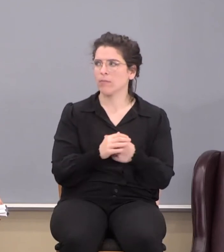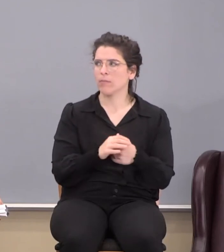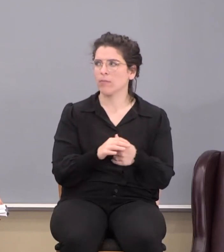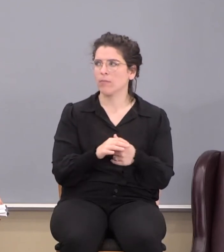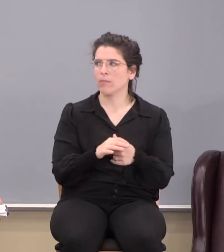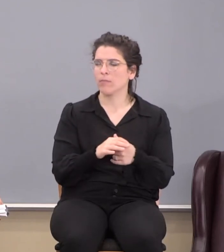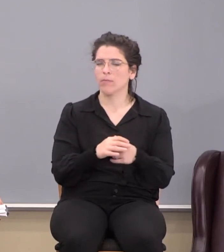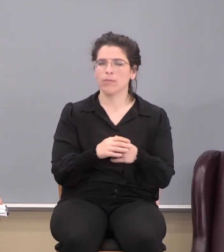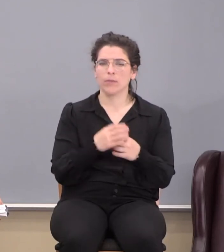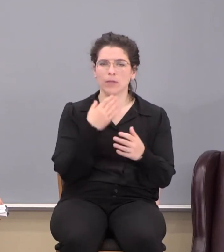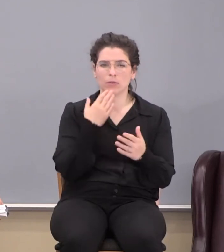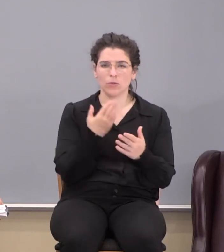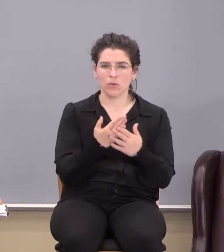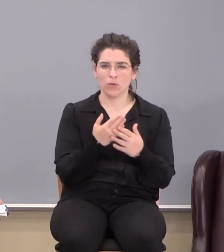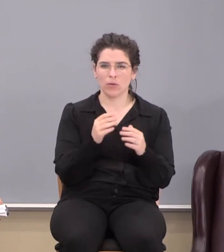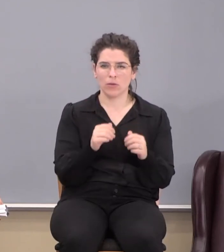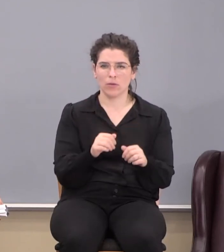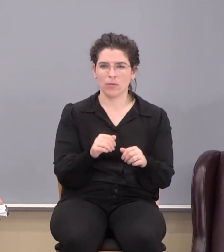See that?